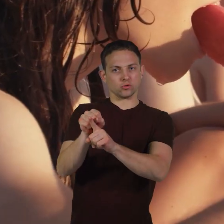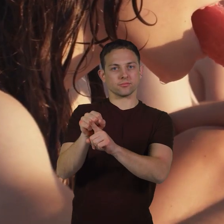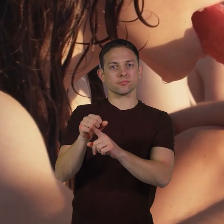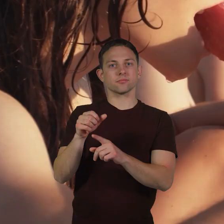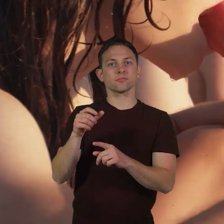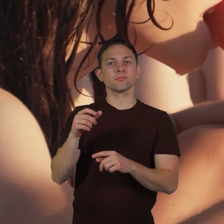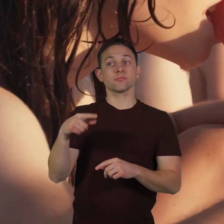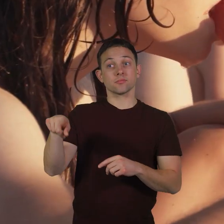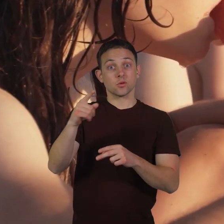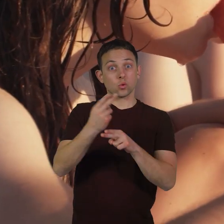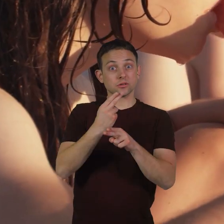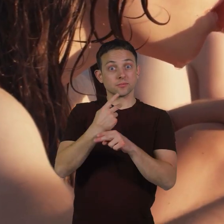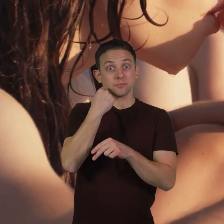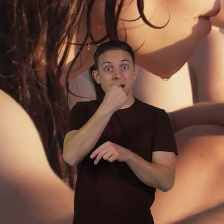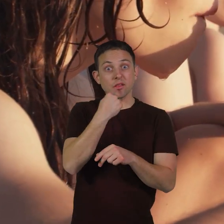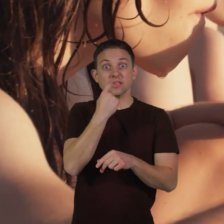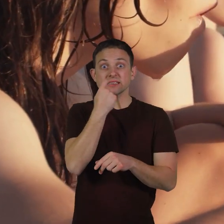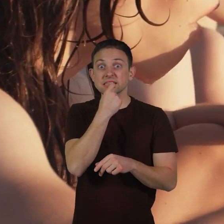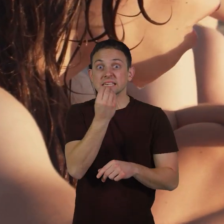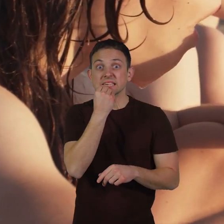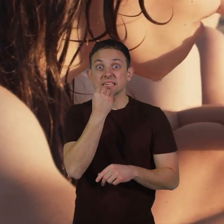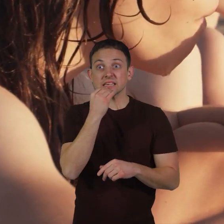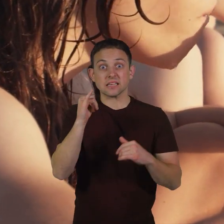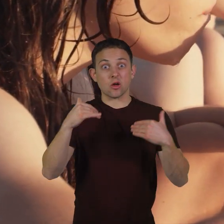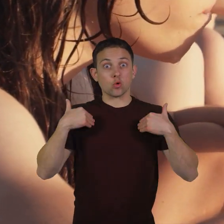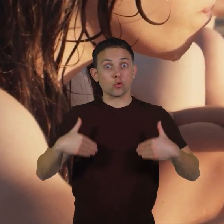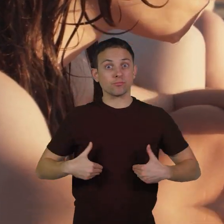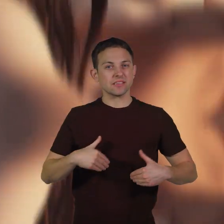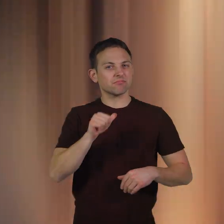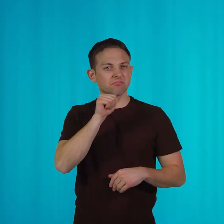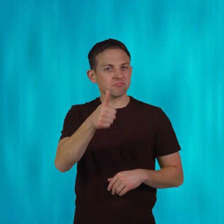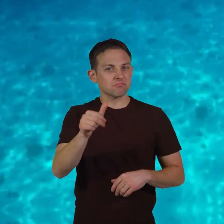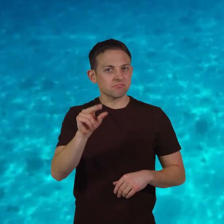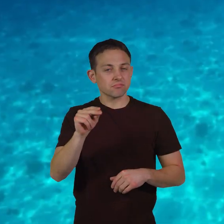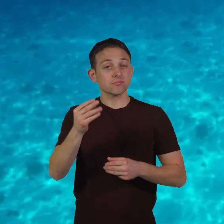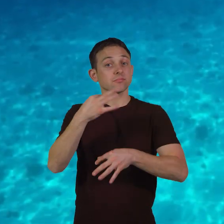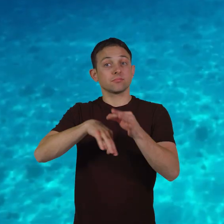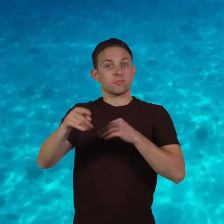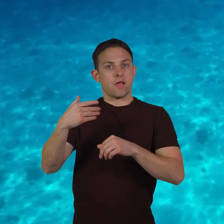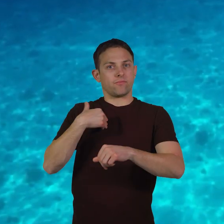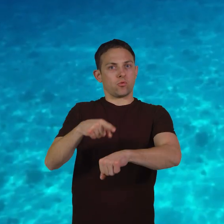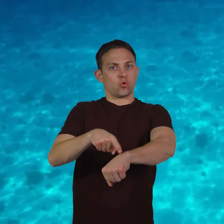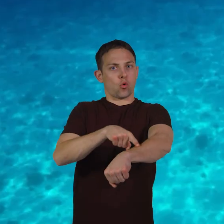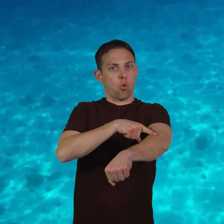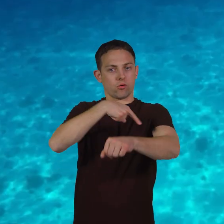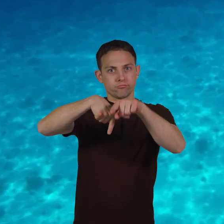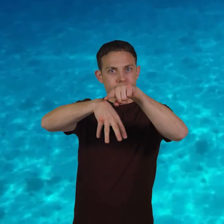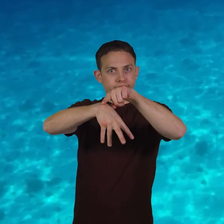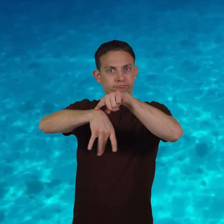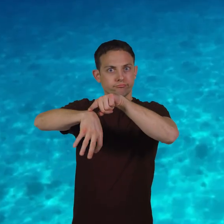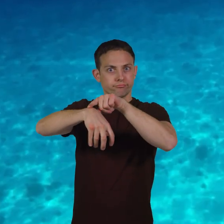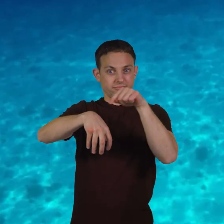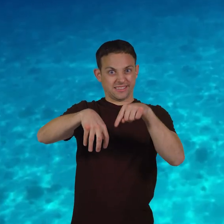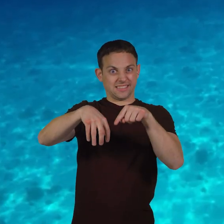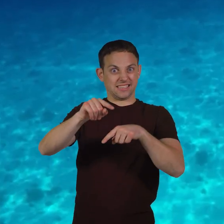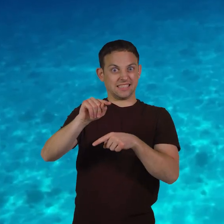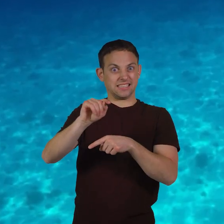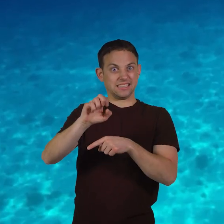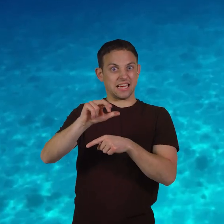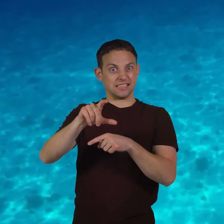use regular mouths and teeth to eat the way humans do. Instead, they have long, trailing tentacles that float in the